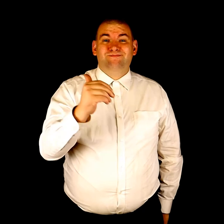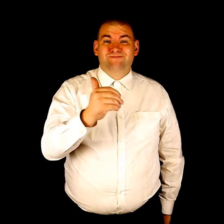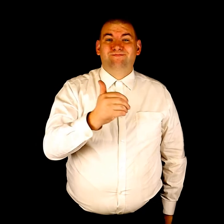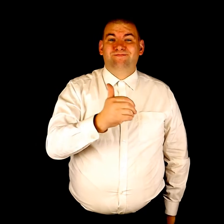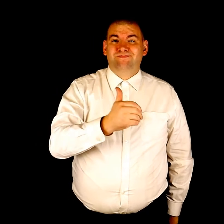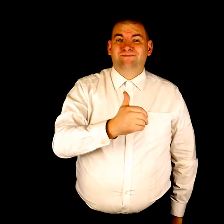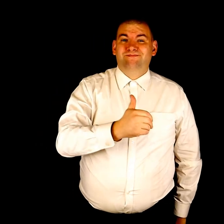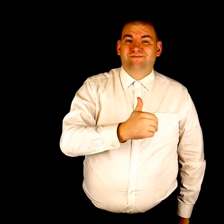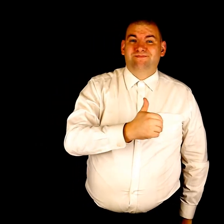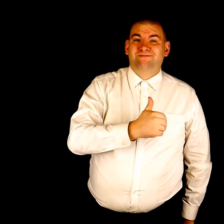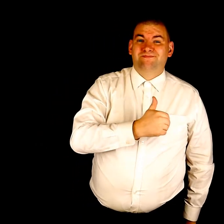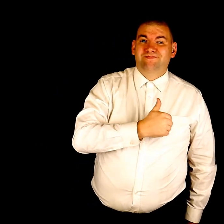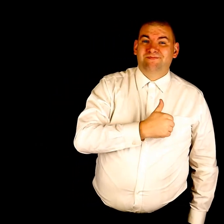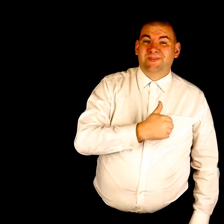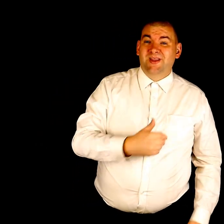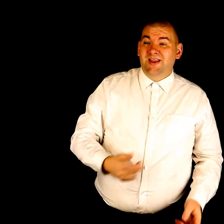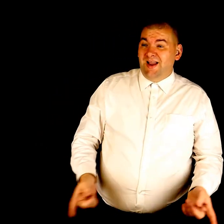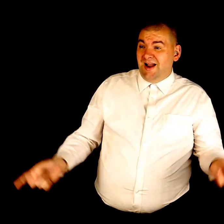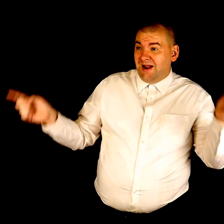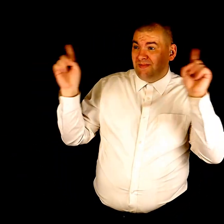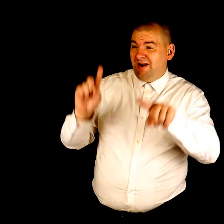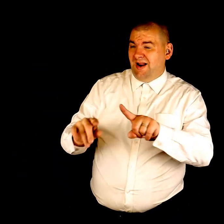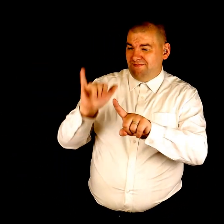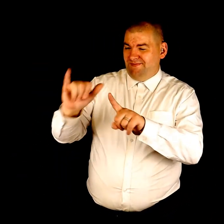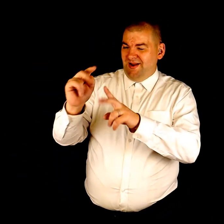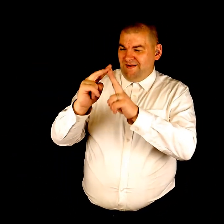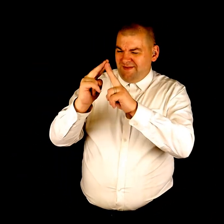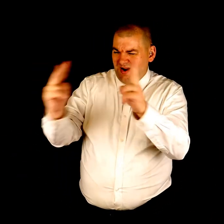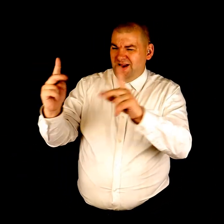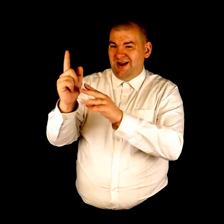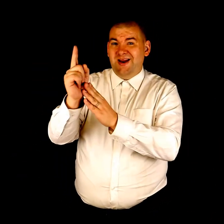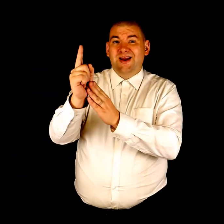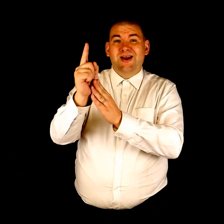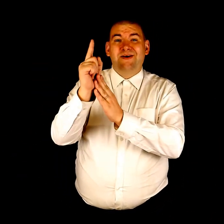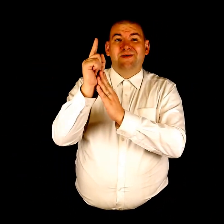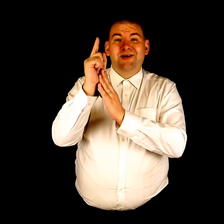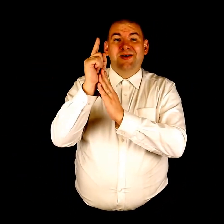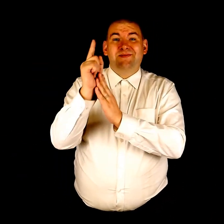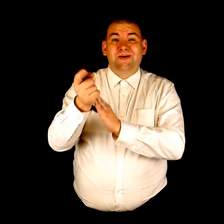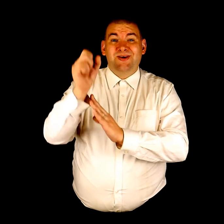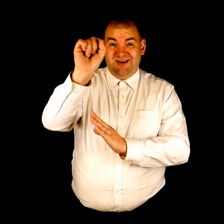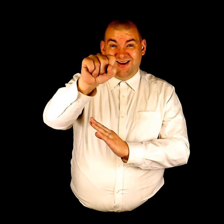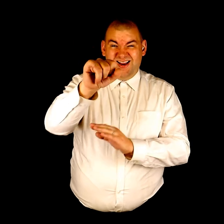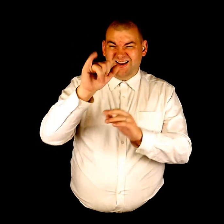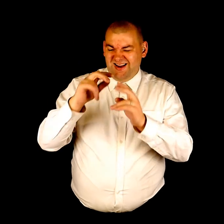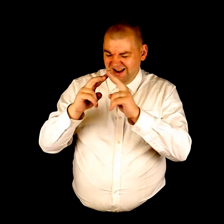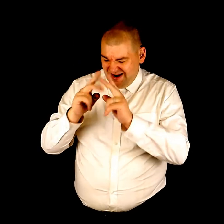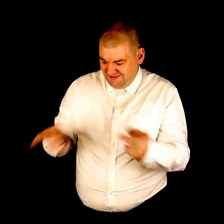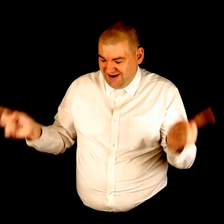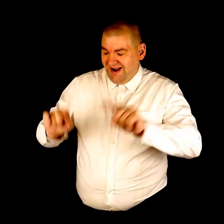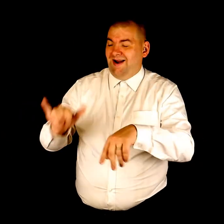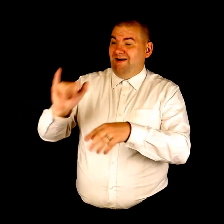And it happened that very moment He saved it happened that